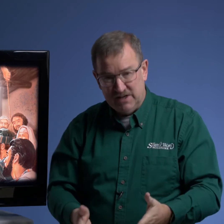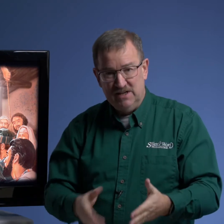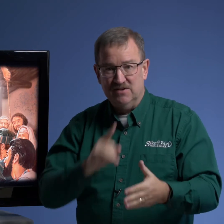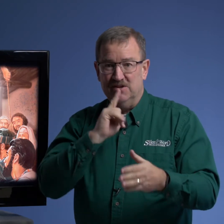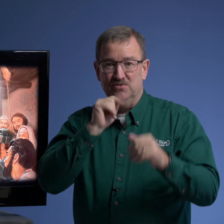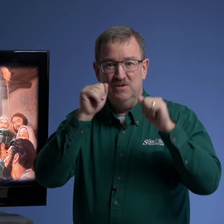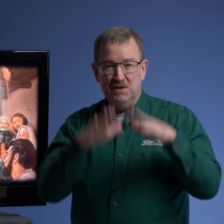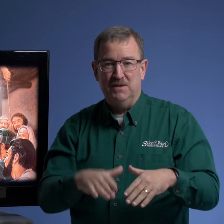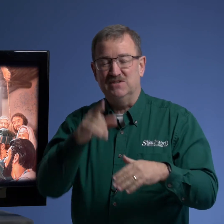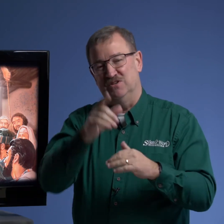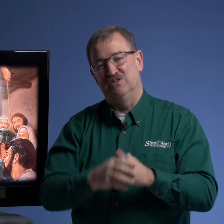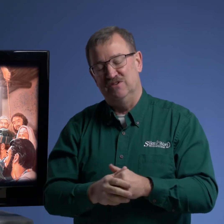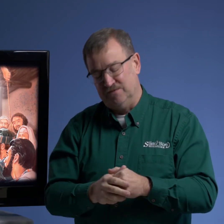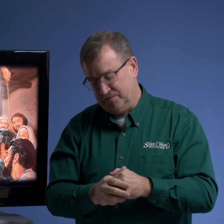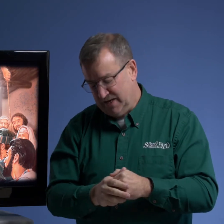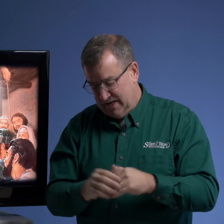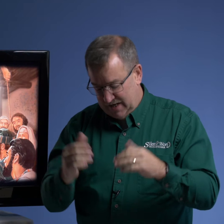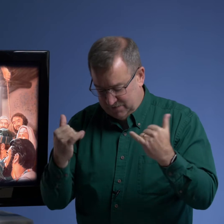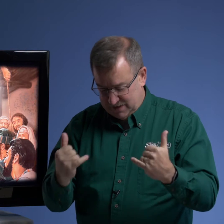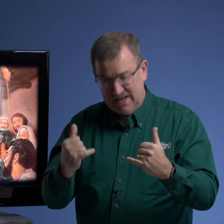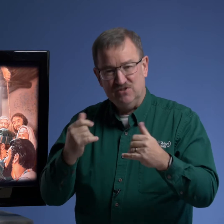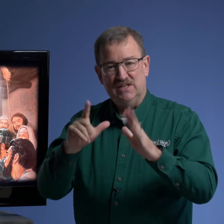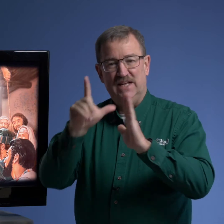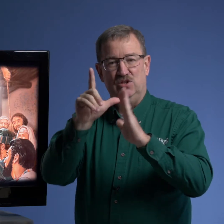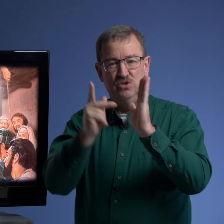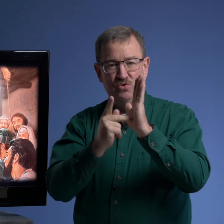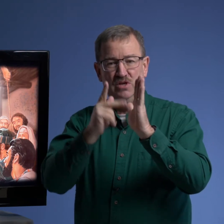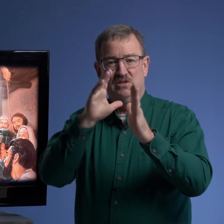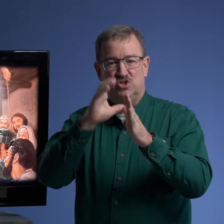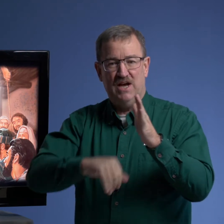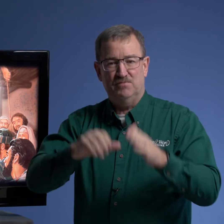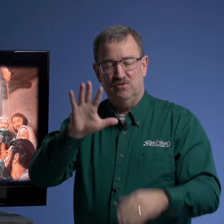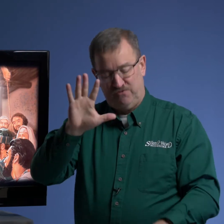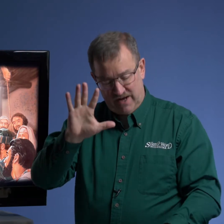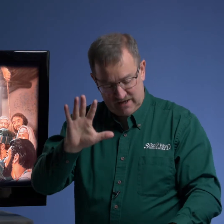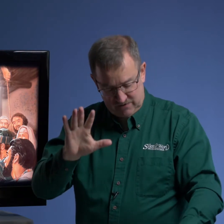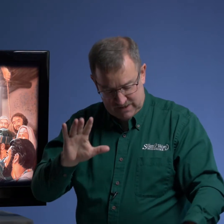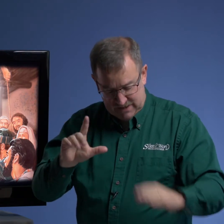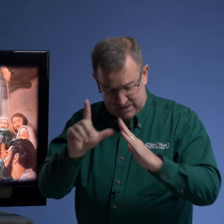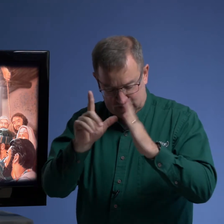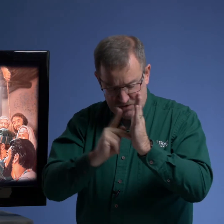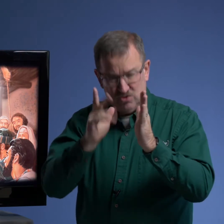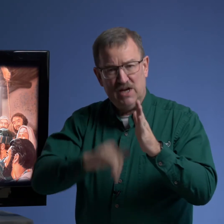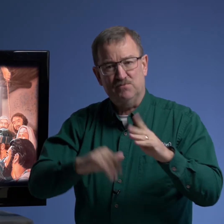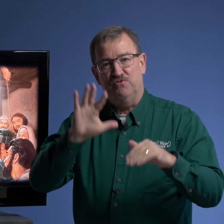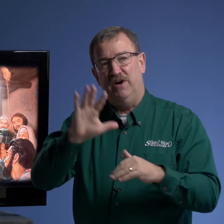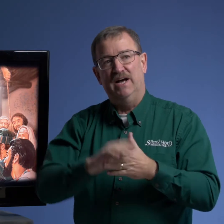here that will really be a blessing to you uh but now today luke chapter 5 in luke chapter 5